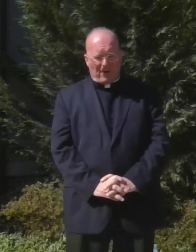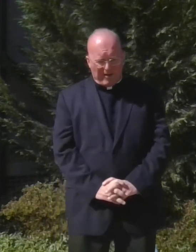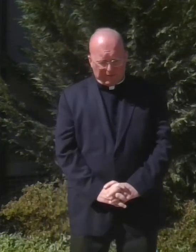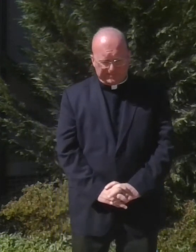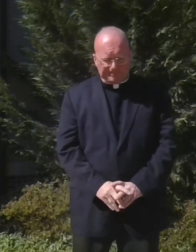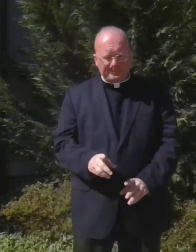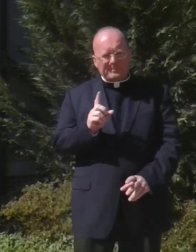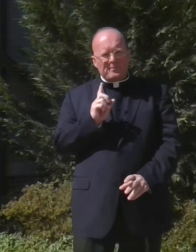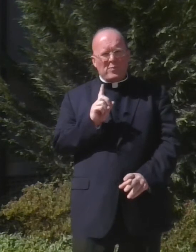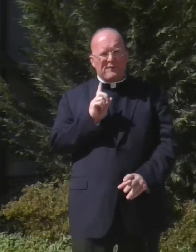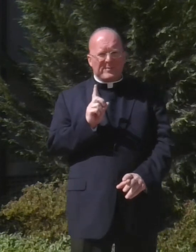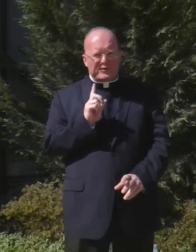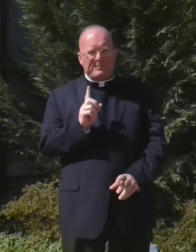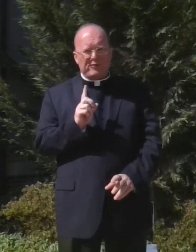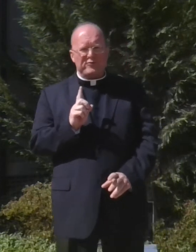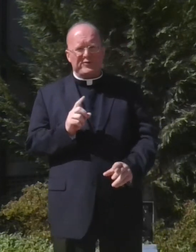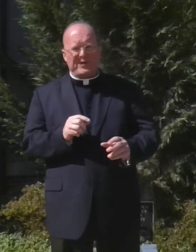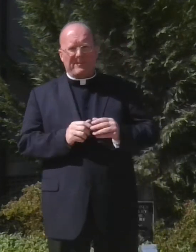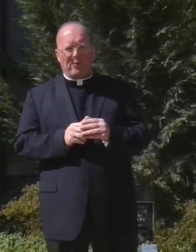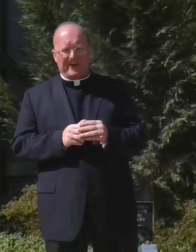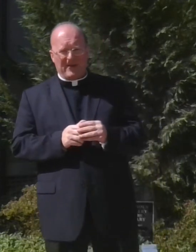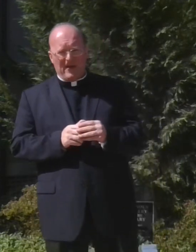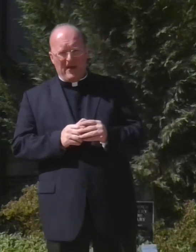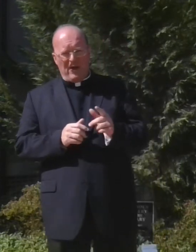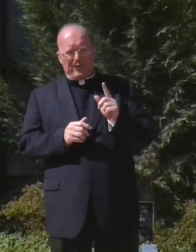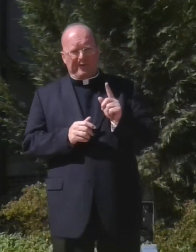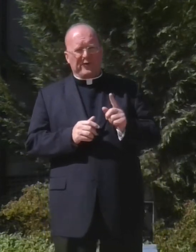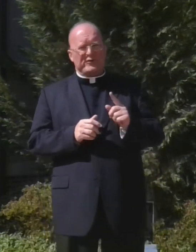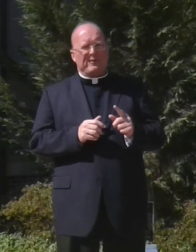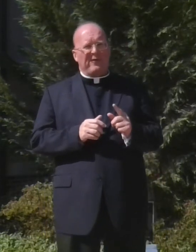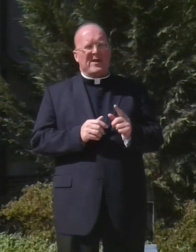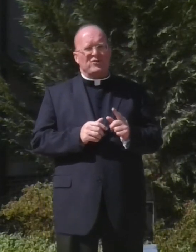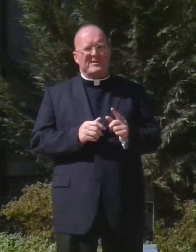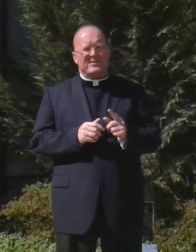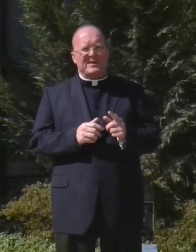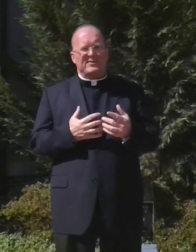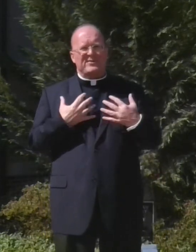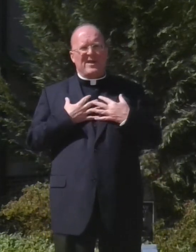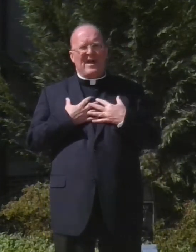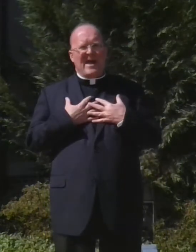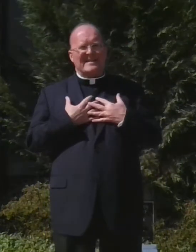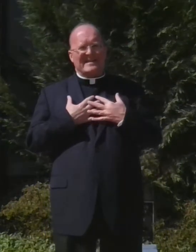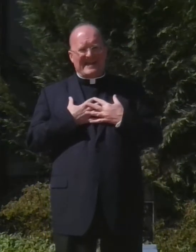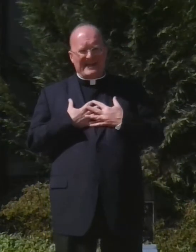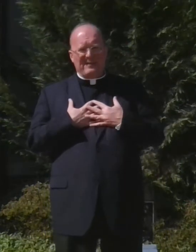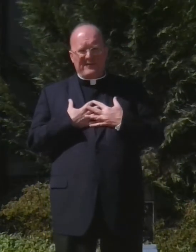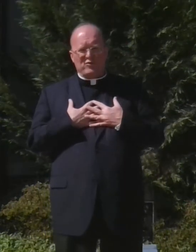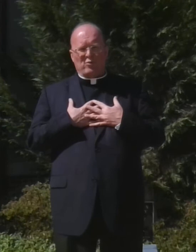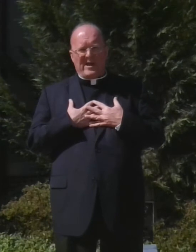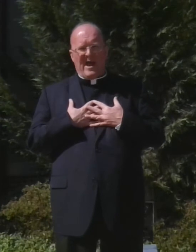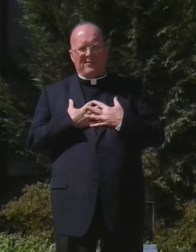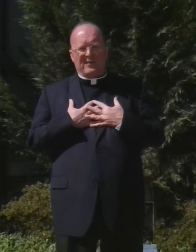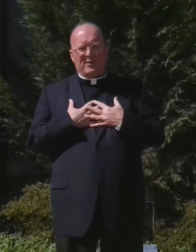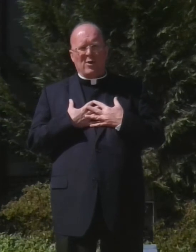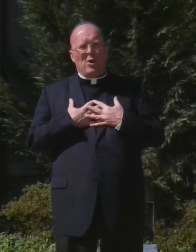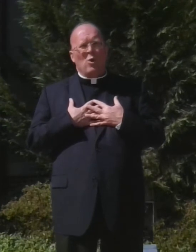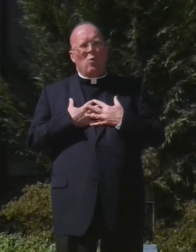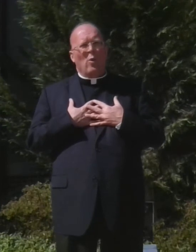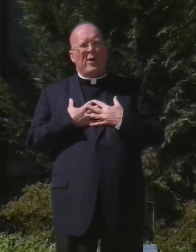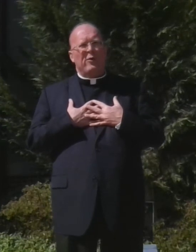However, from a spiritual standpoint, the first reflection is this. As an individual Catholic, where